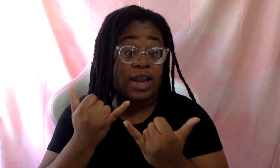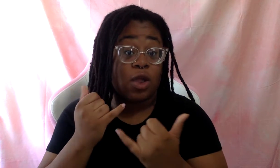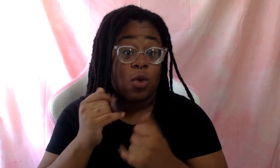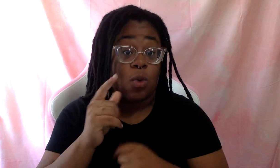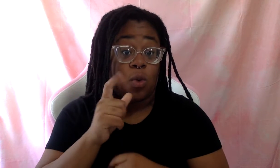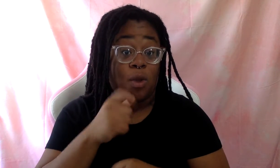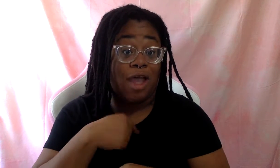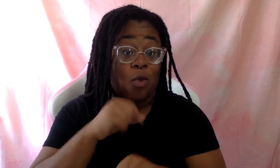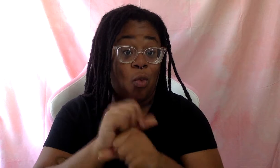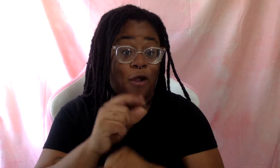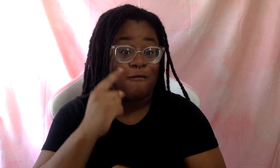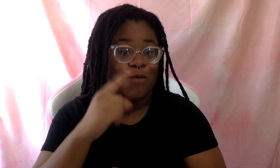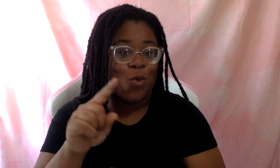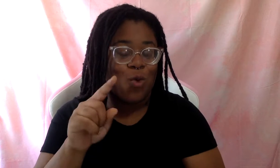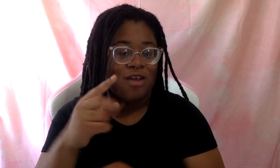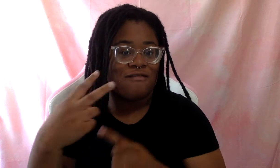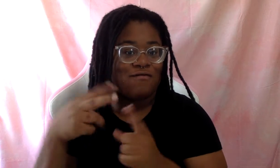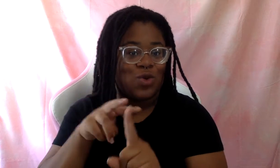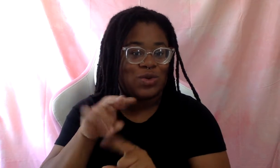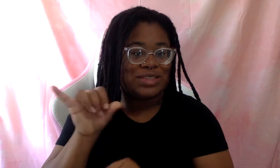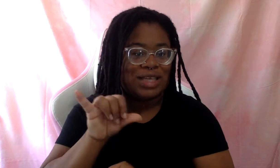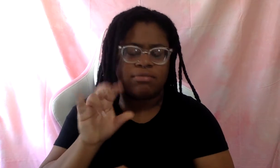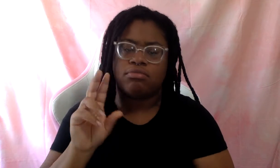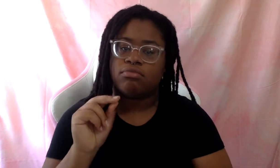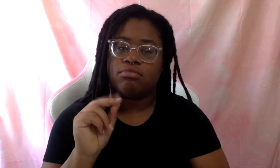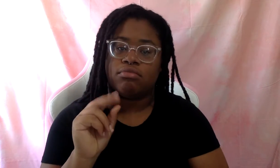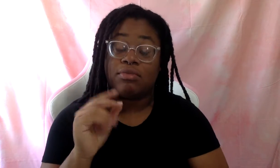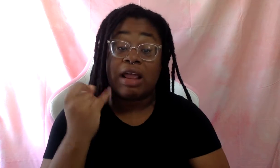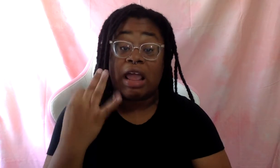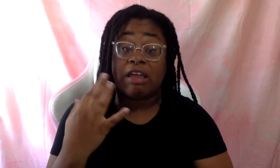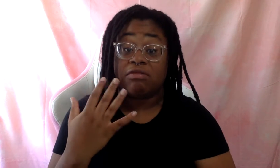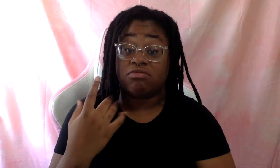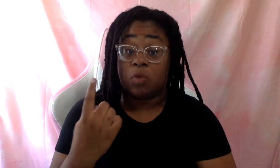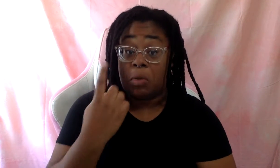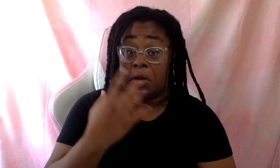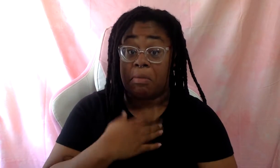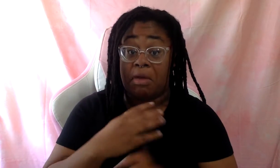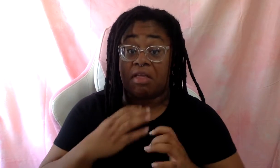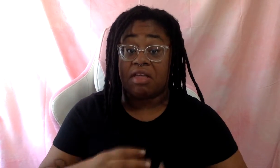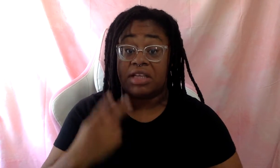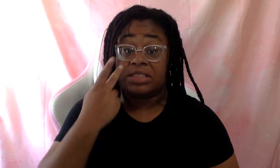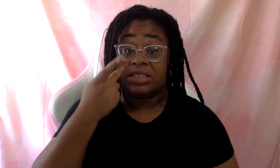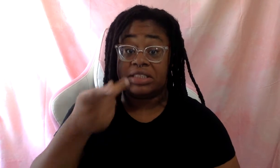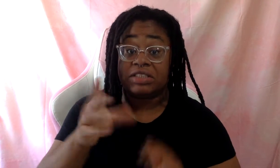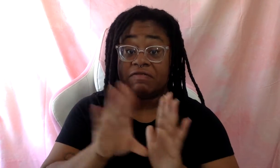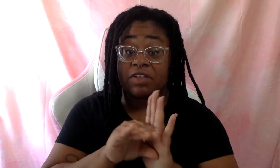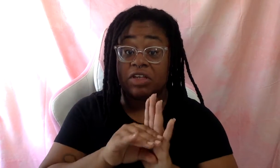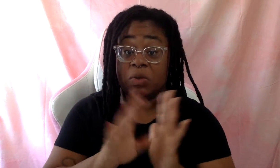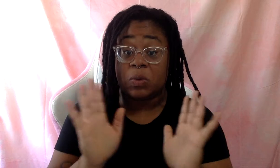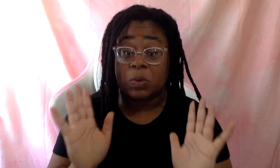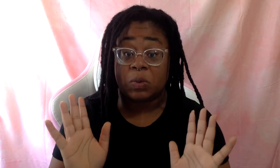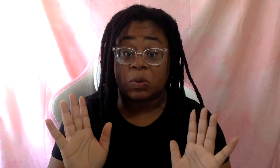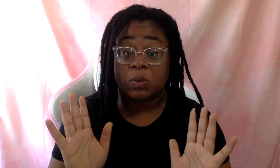Um, and if one of my clients should see this video, um, I should, please bring it up.